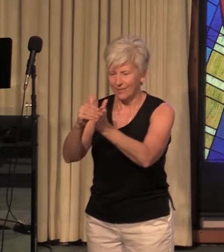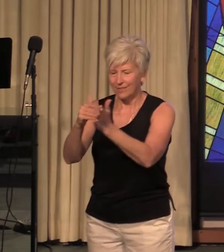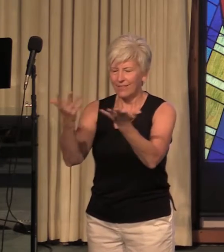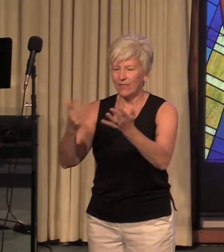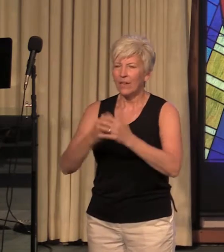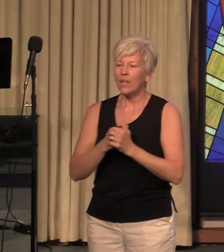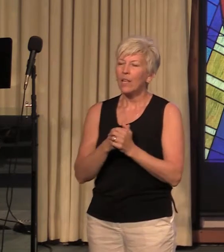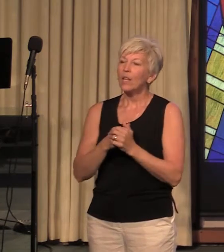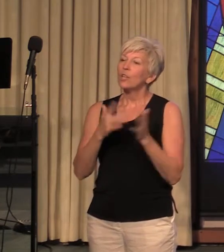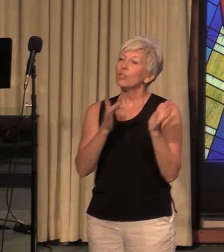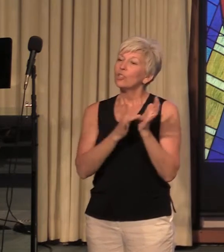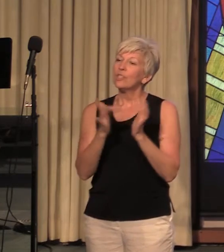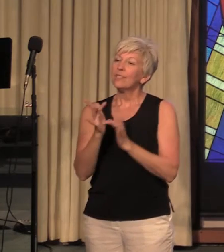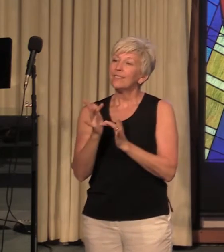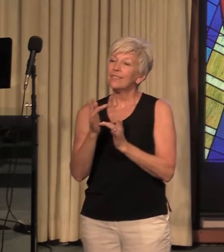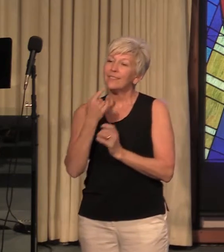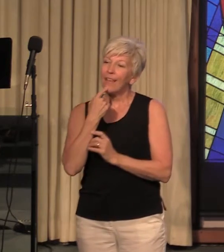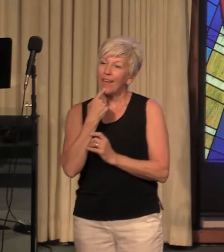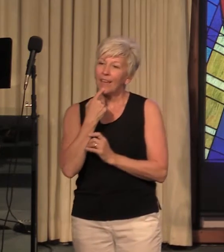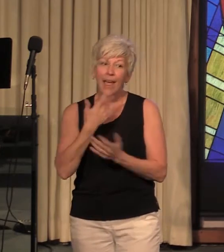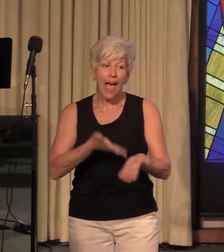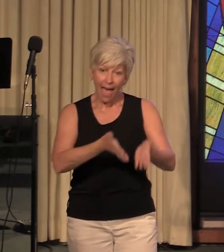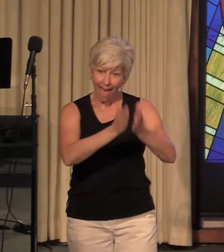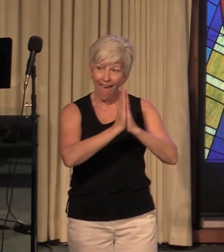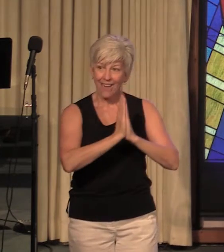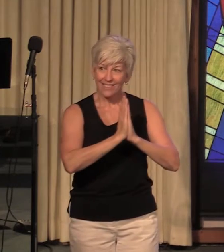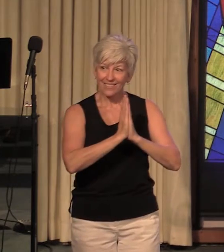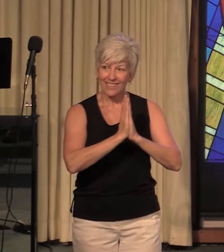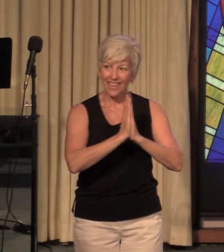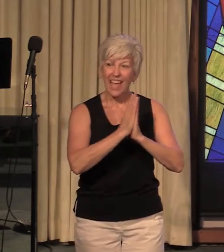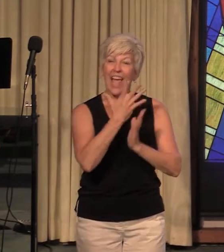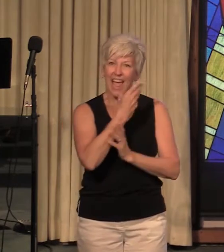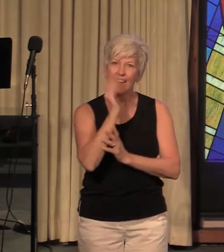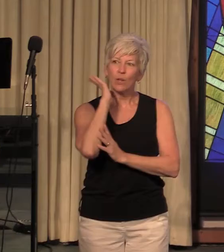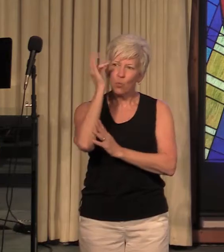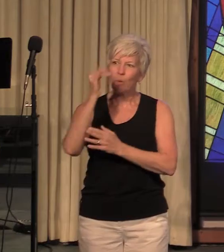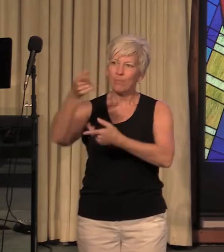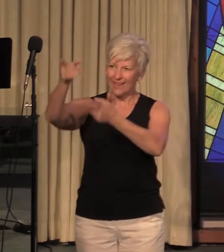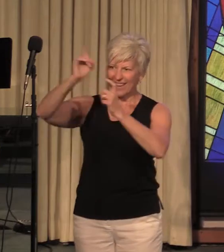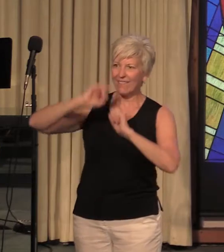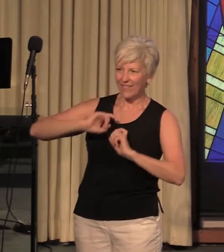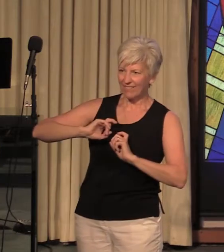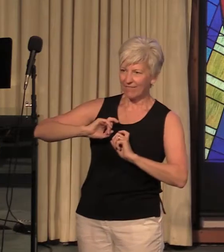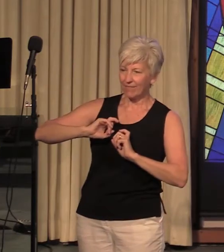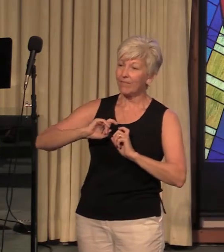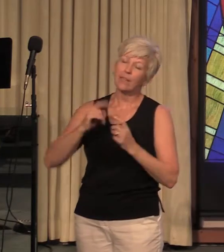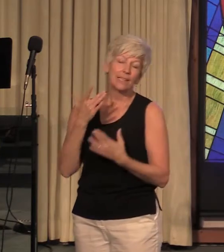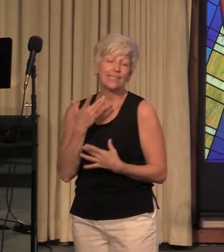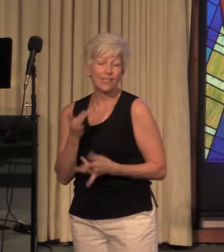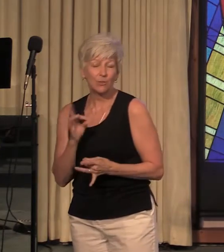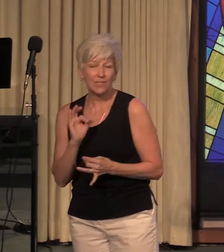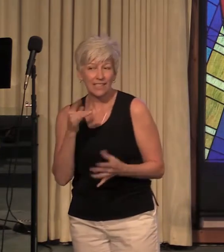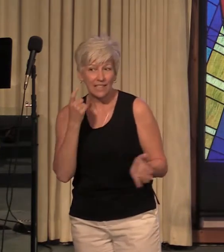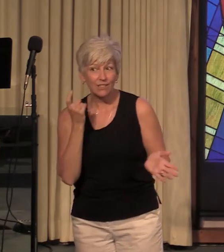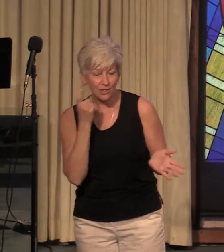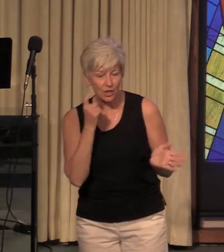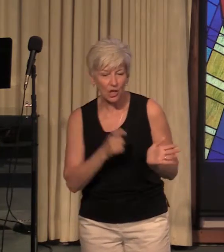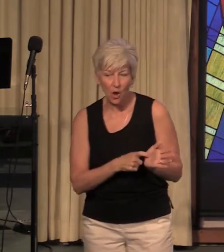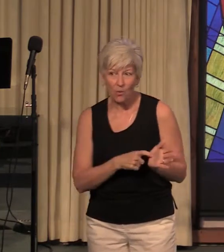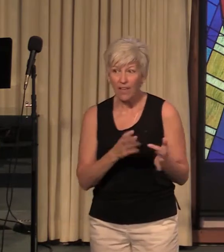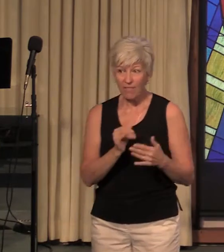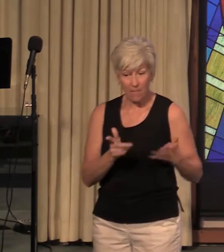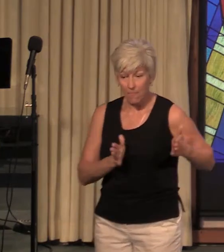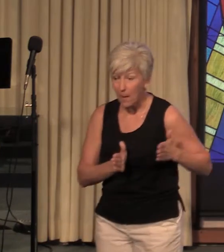Jesus said, ask and it will be given. It's interesting to note that the path through the desert